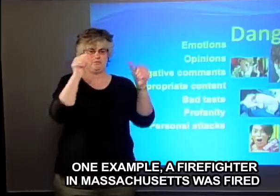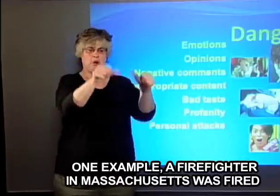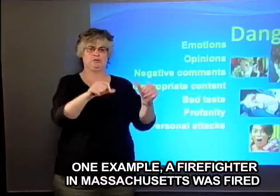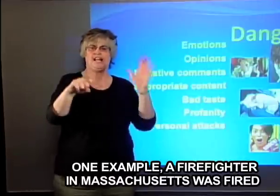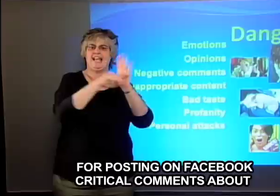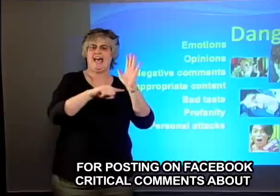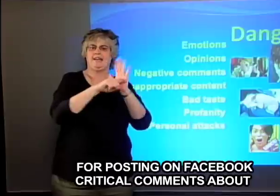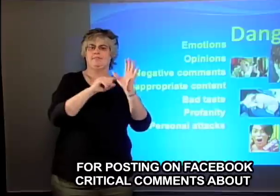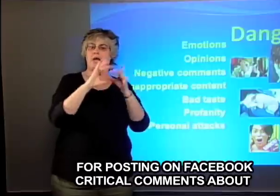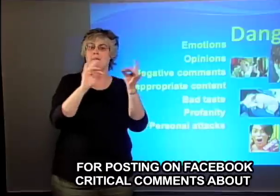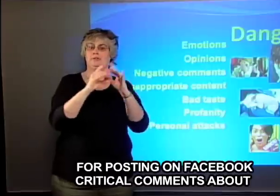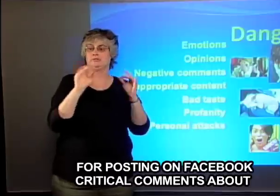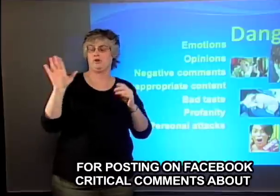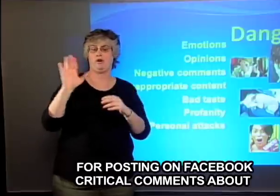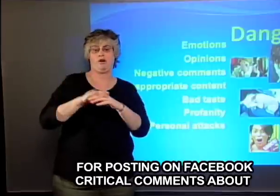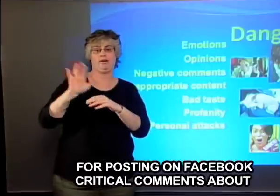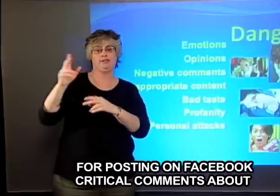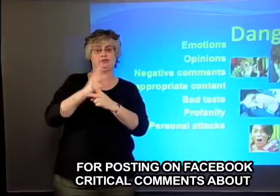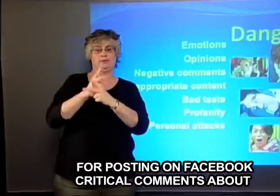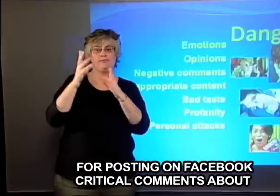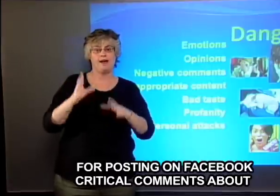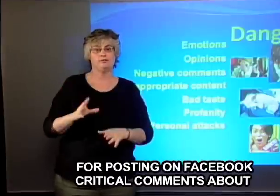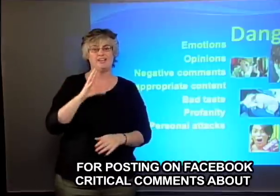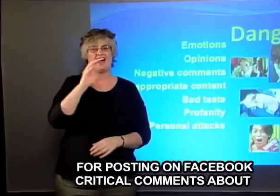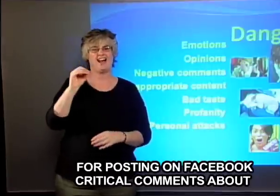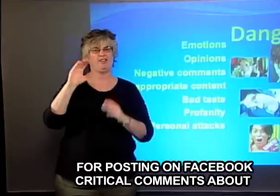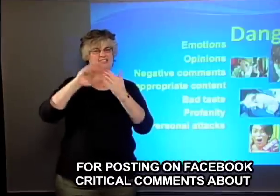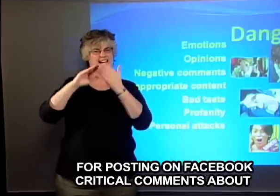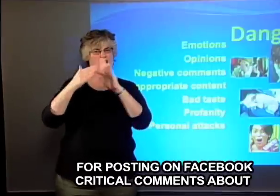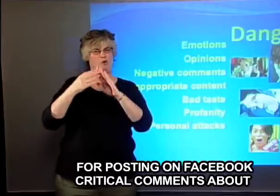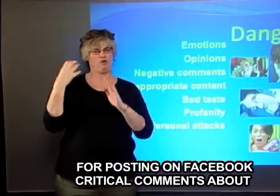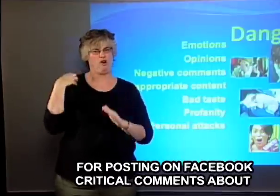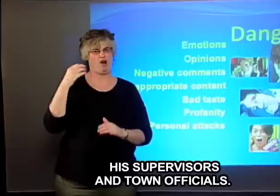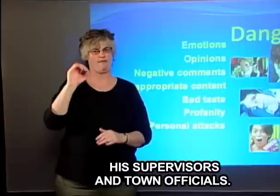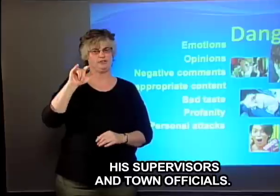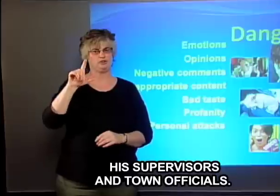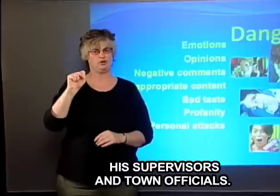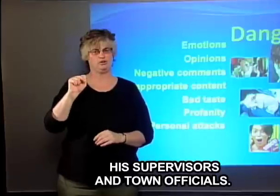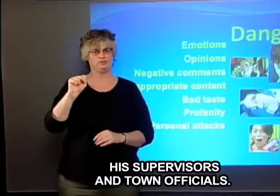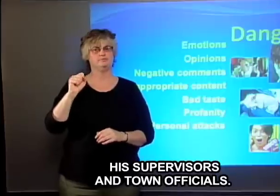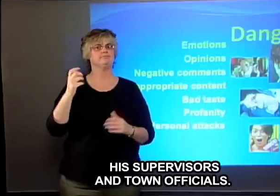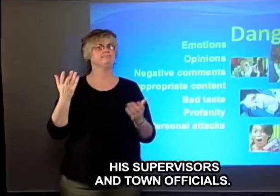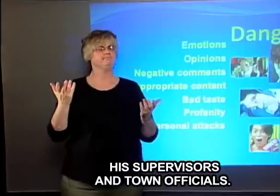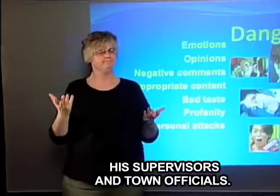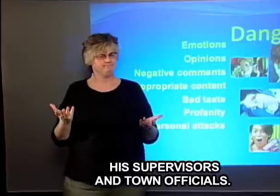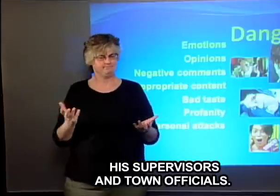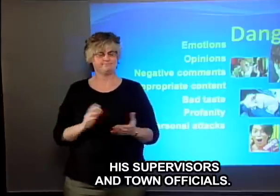fired for posting on Facebook critical comments about his supervisors and town officials.